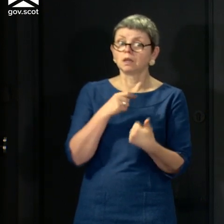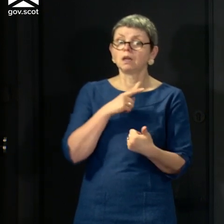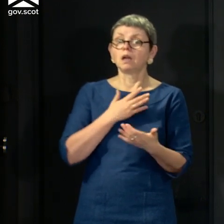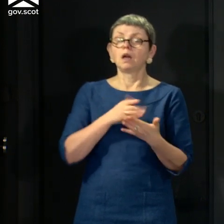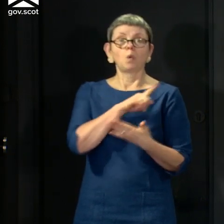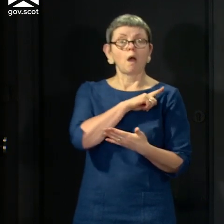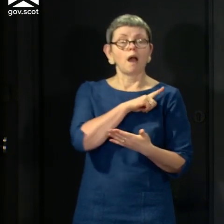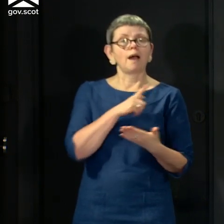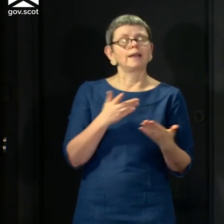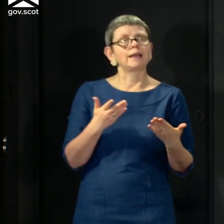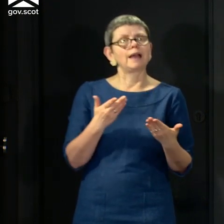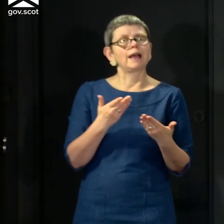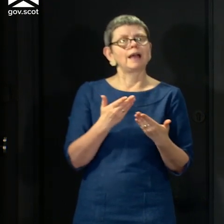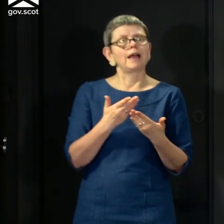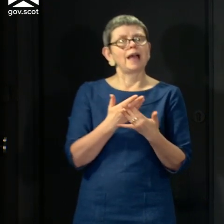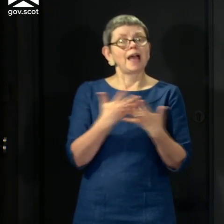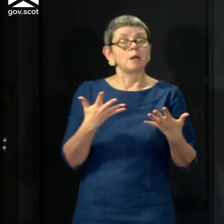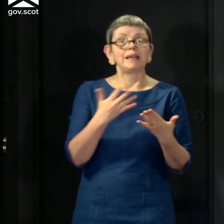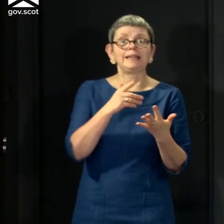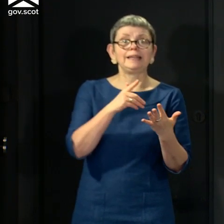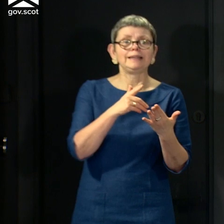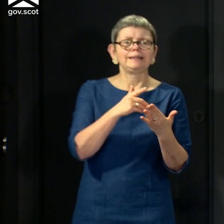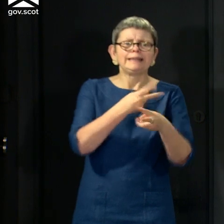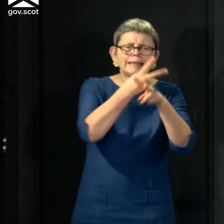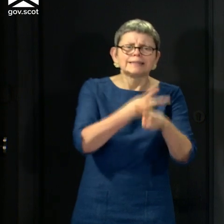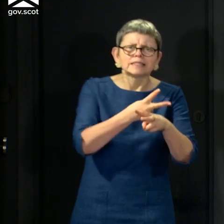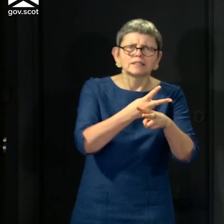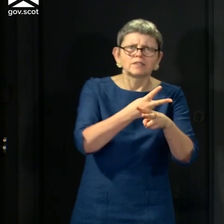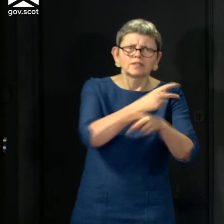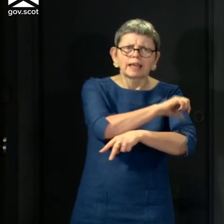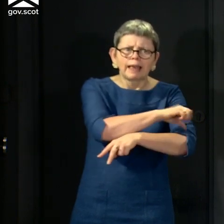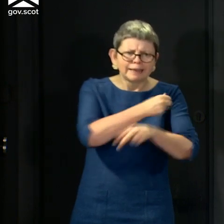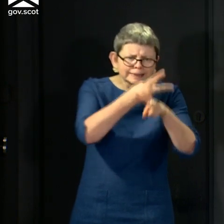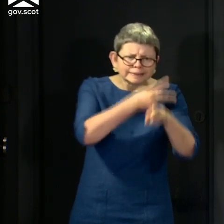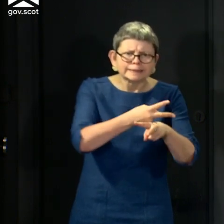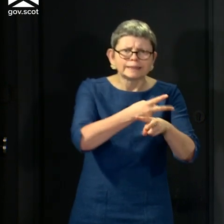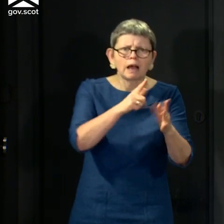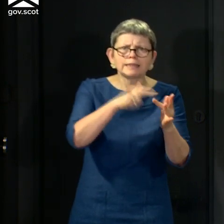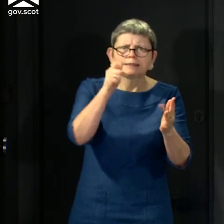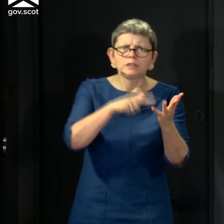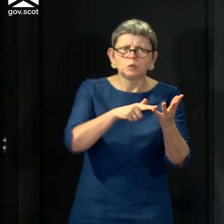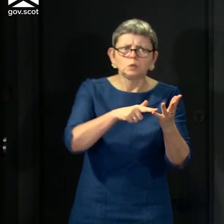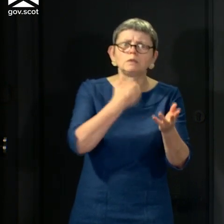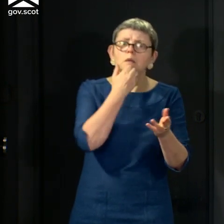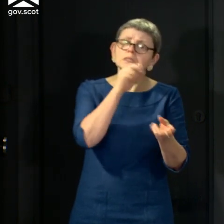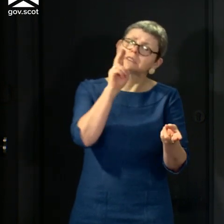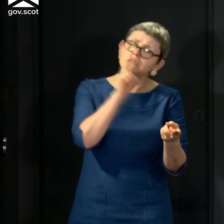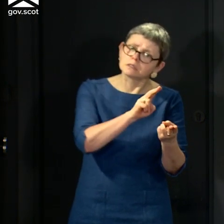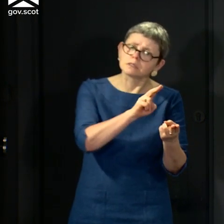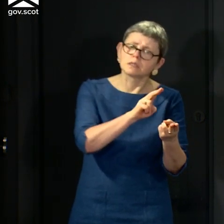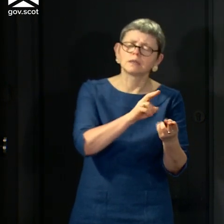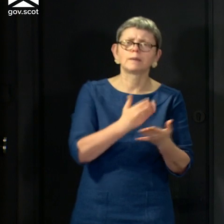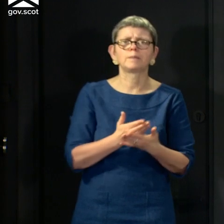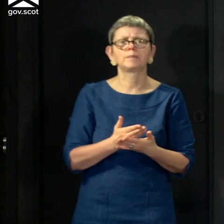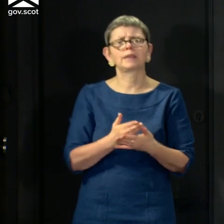reduction in the numbers of people we see in intensive care and a stabilisation. Although, as you've heard today, this still fluctuates of hospital